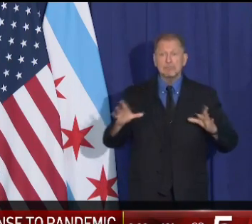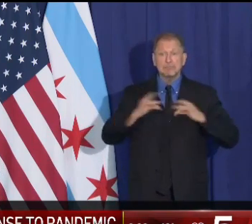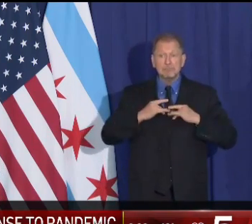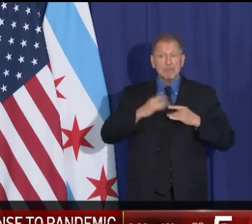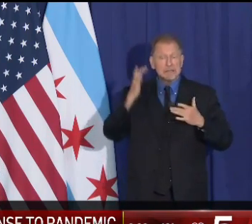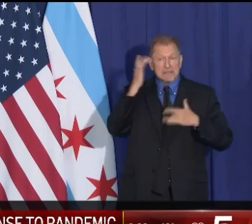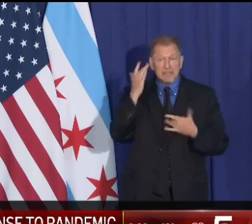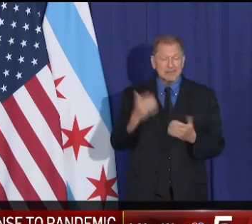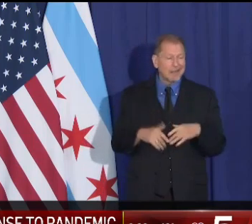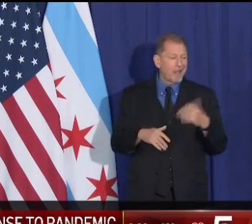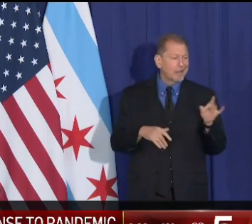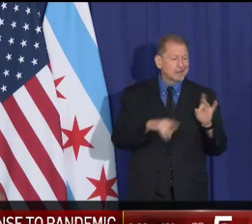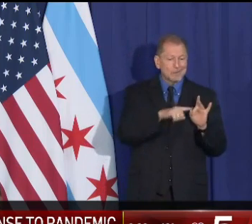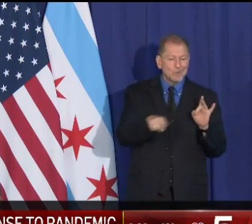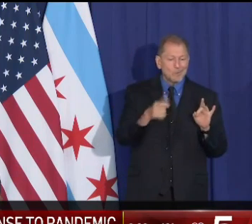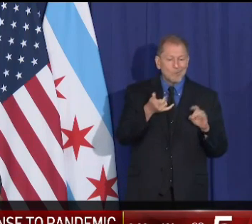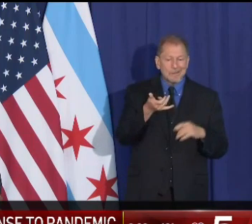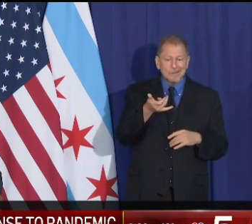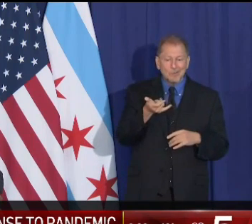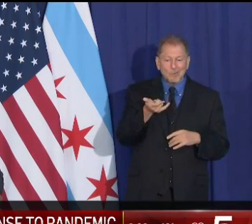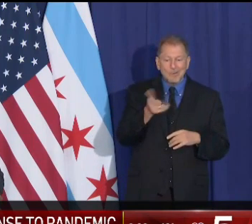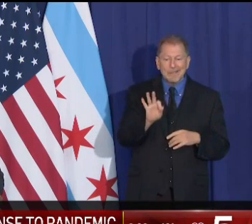or 30 to 39.